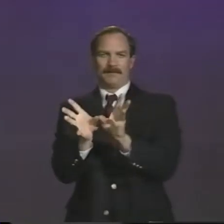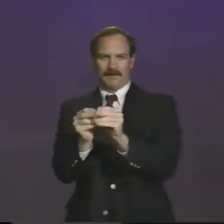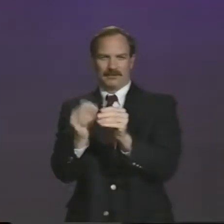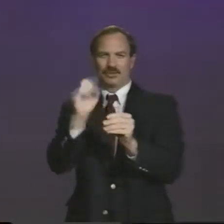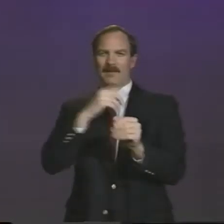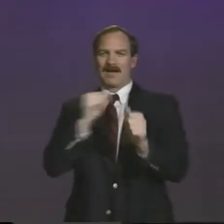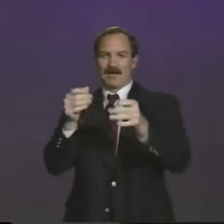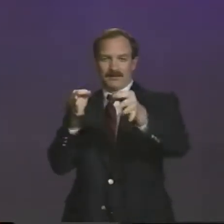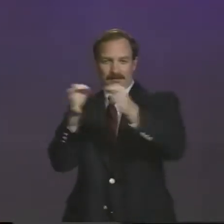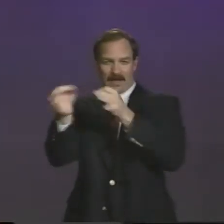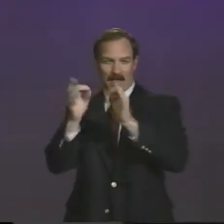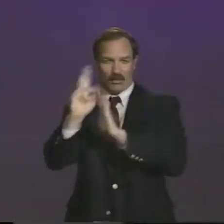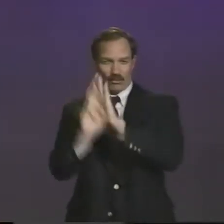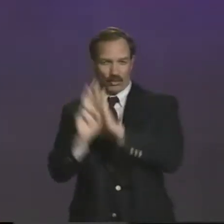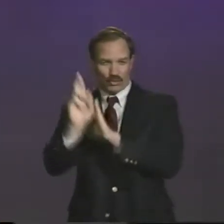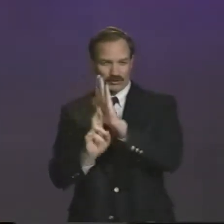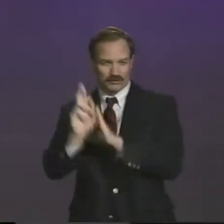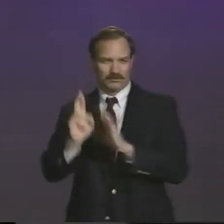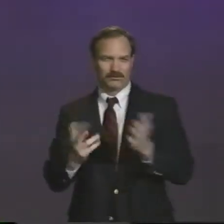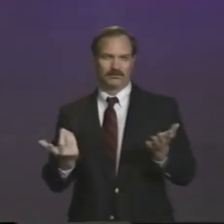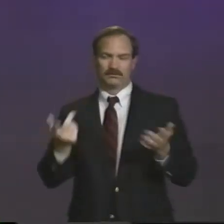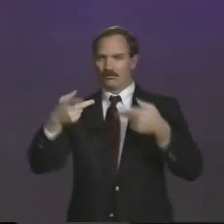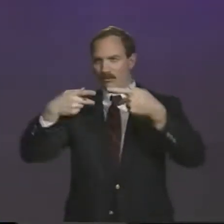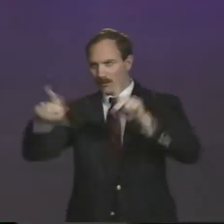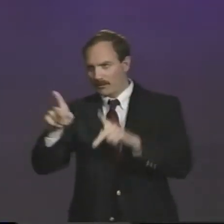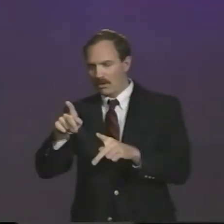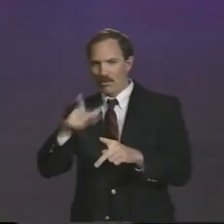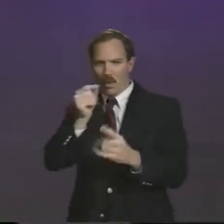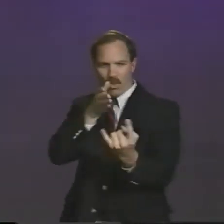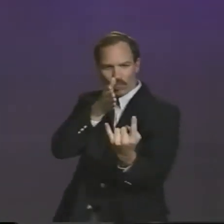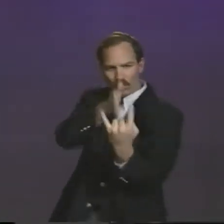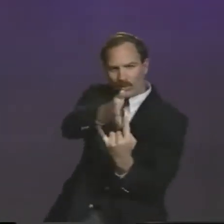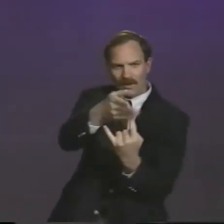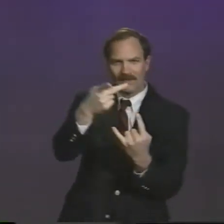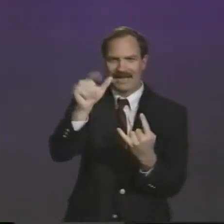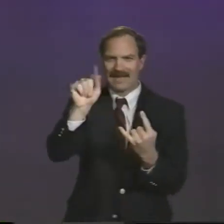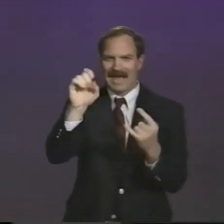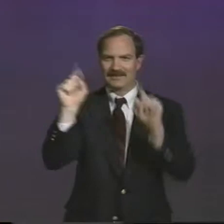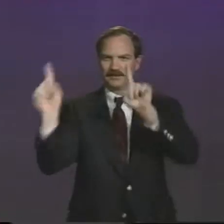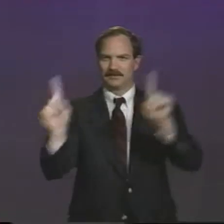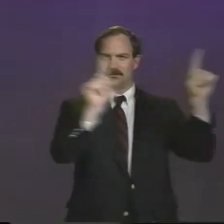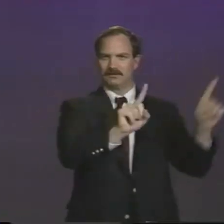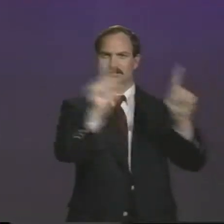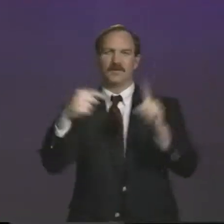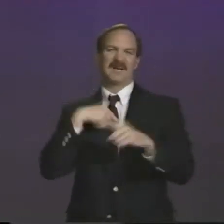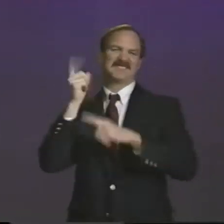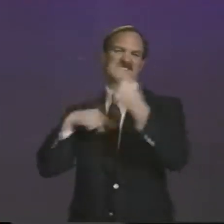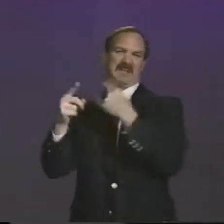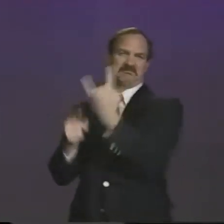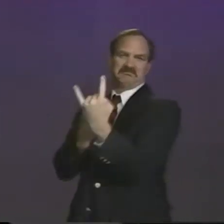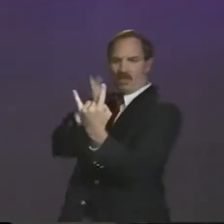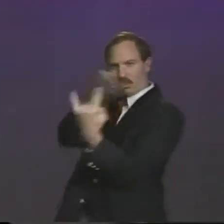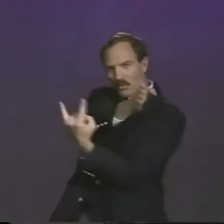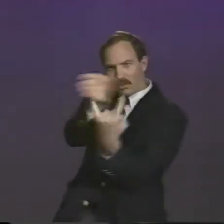also require that everyone attend an orientation so that we can familiarize them with the rules. For example, how to go through the gates,